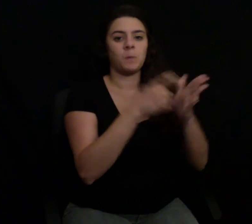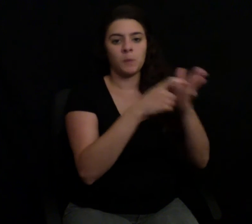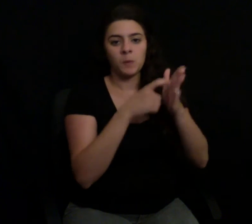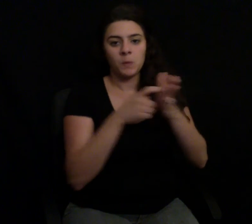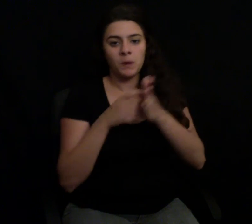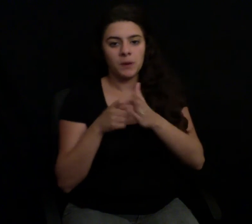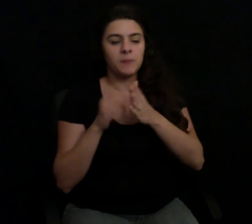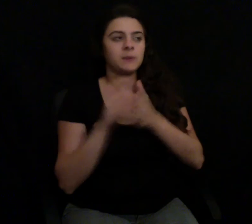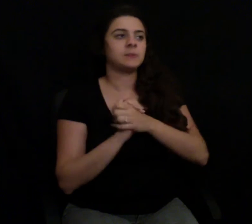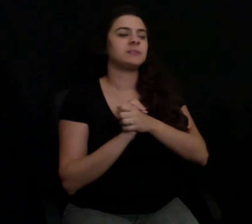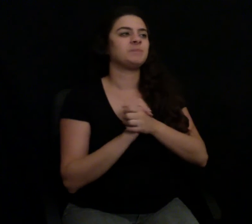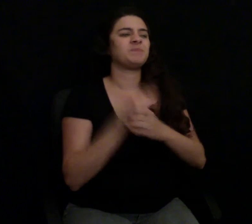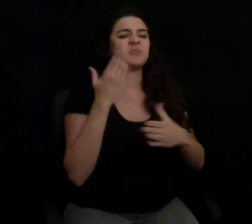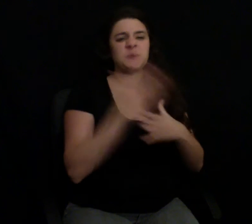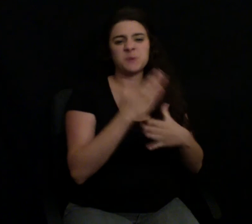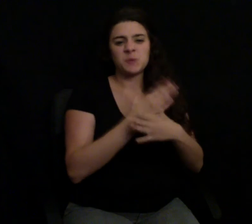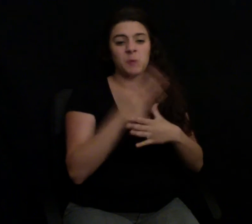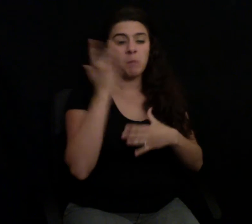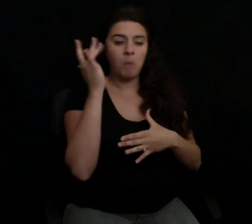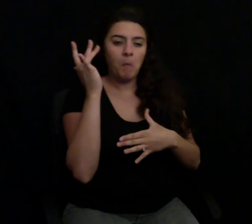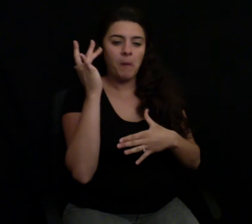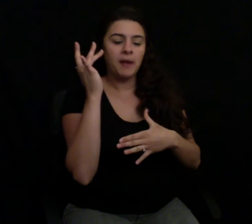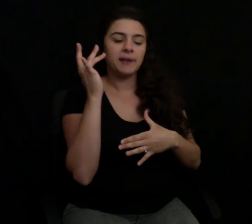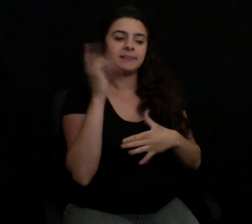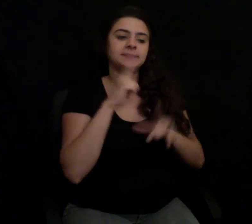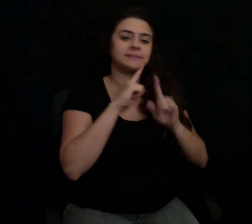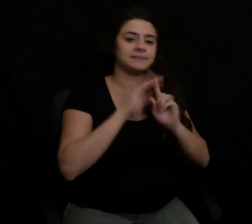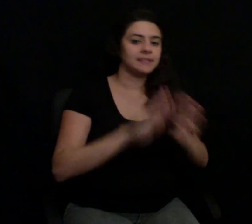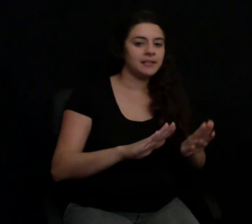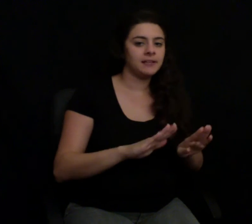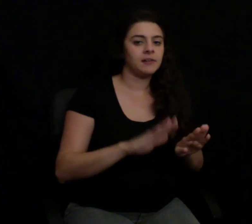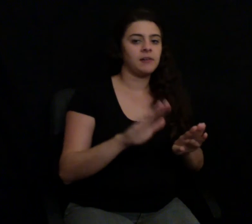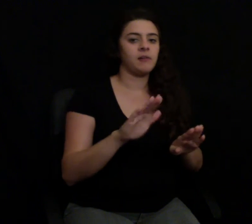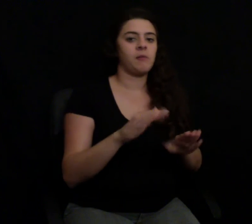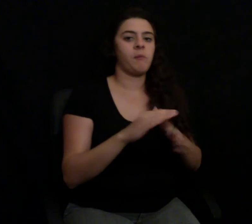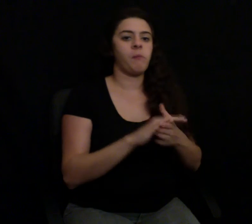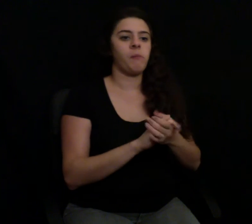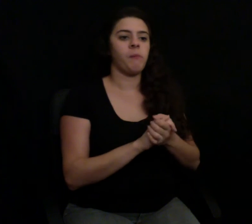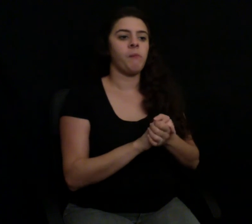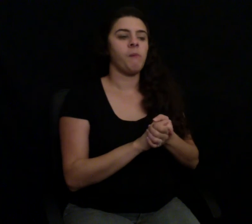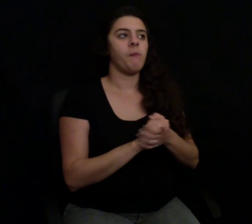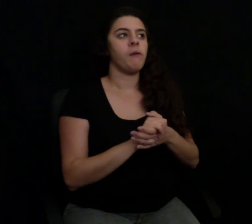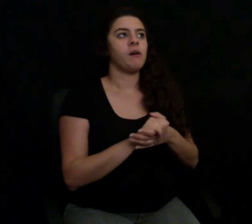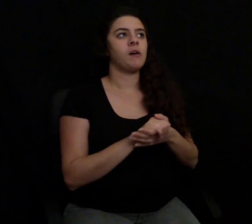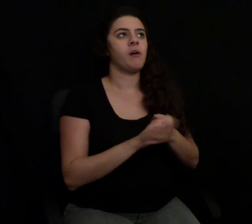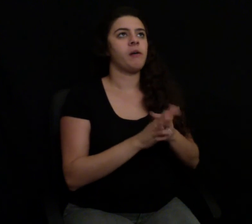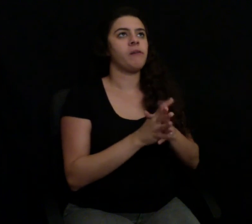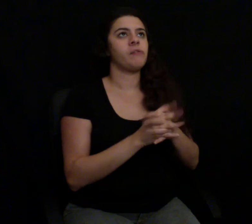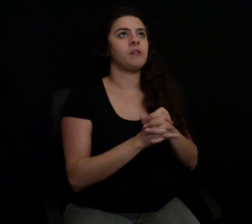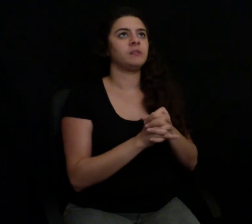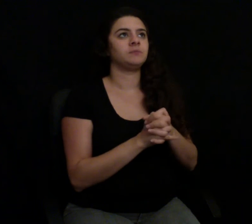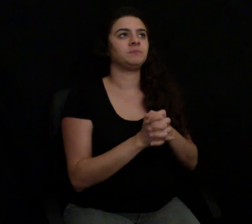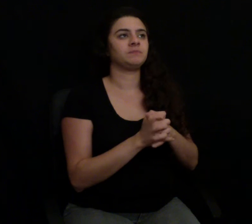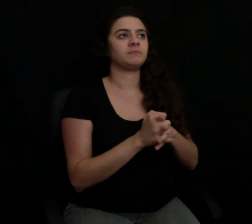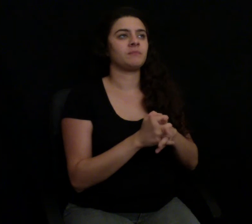I mean, I don't know that the weights that they use on my birds are accurate because they're weight and dealing. I'm at farm.